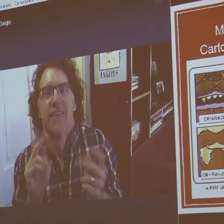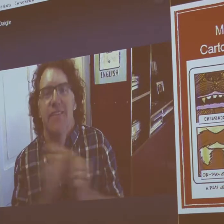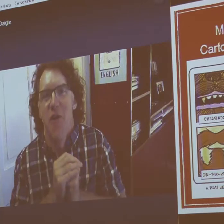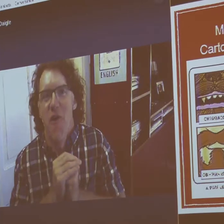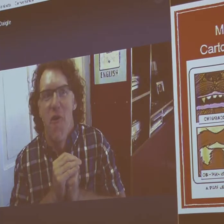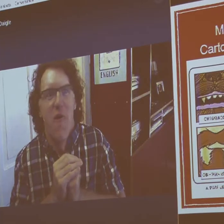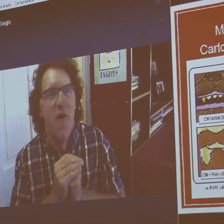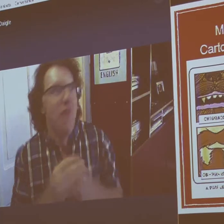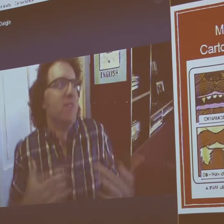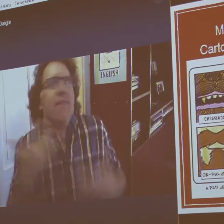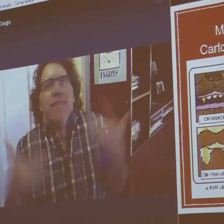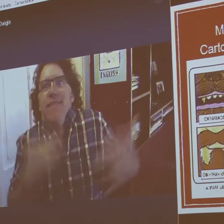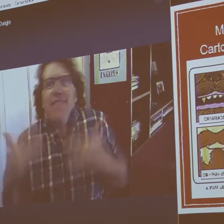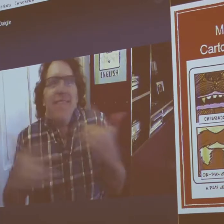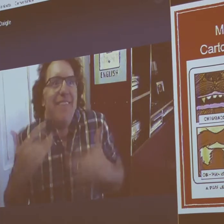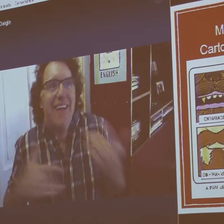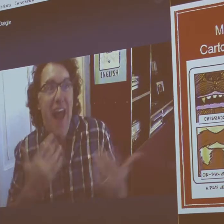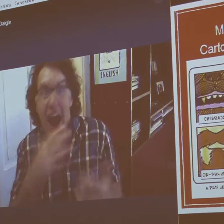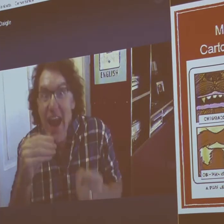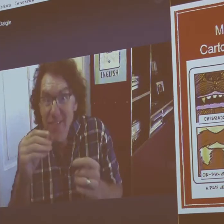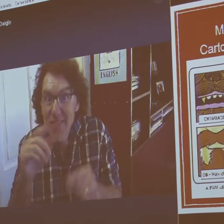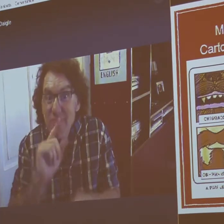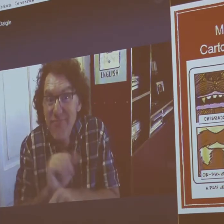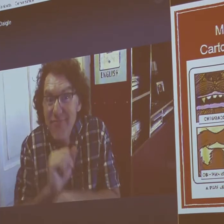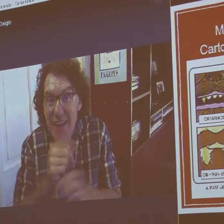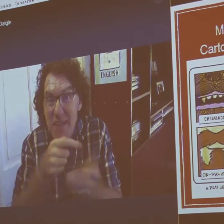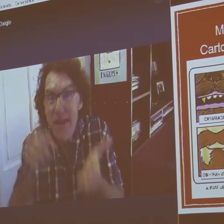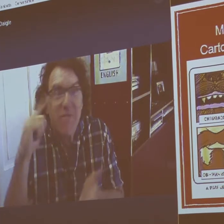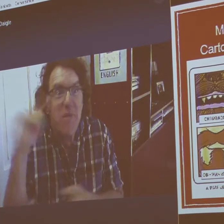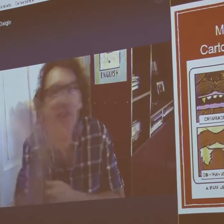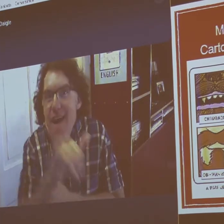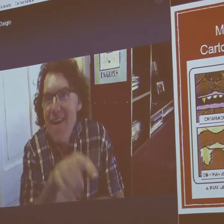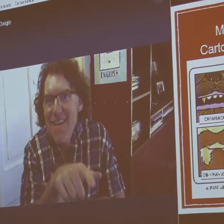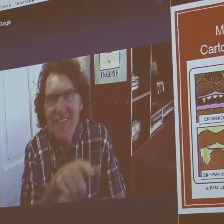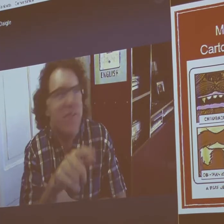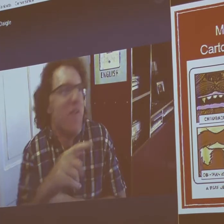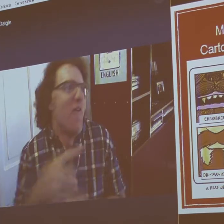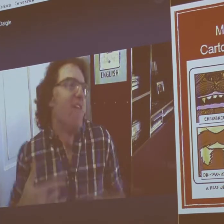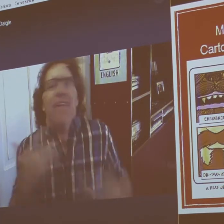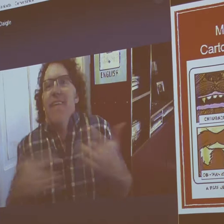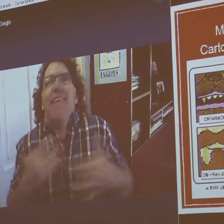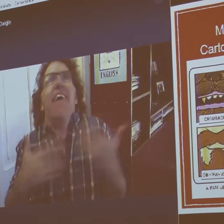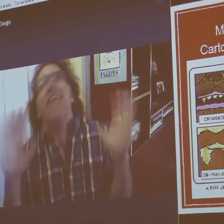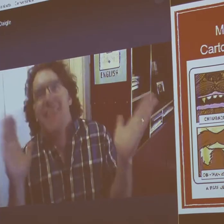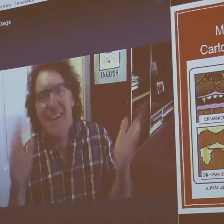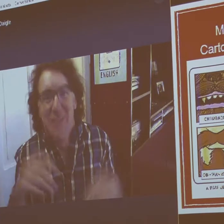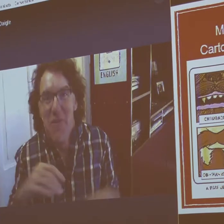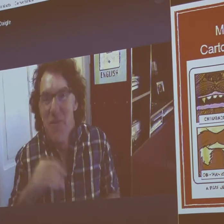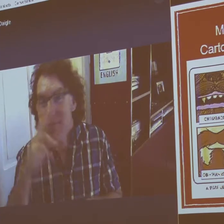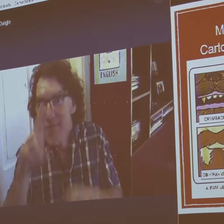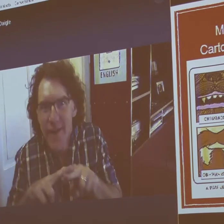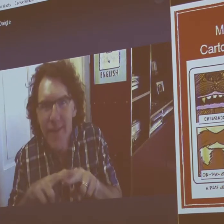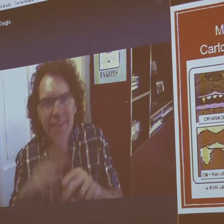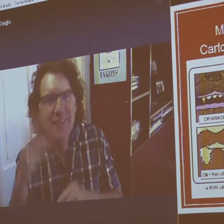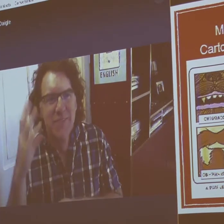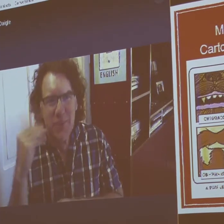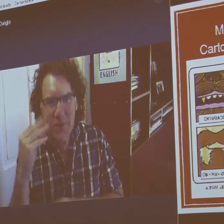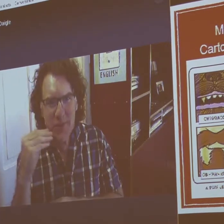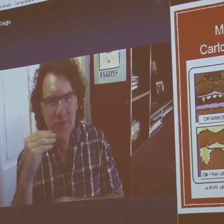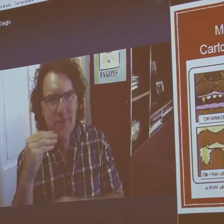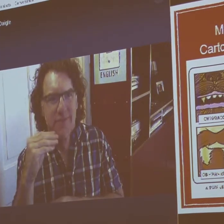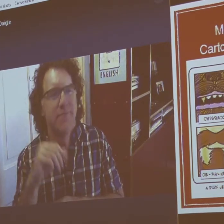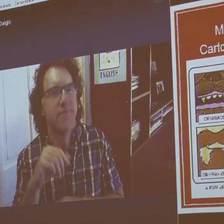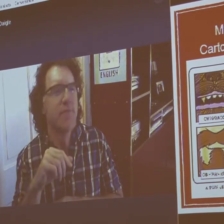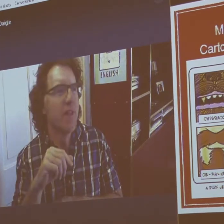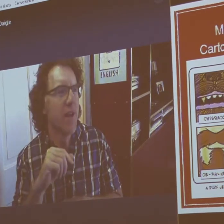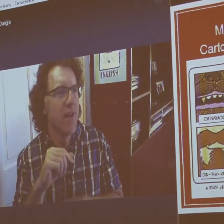newspaper for deaf people, so deaf-related cartoons would fit beautifully. And I was super excited because I got paid for it. Yay! And it was